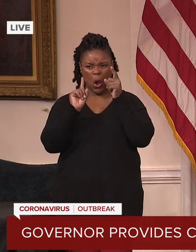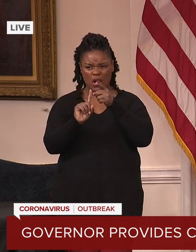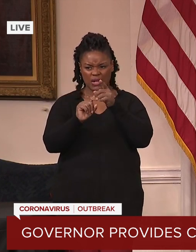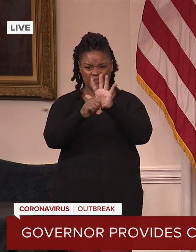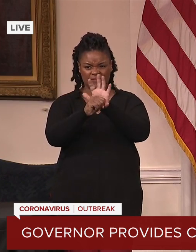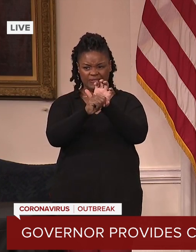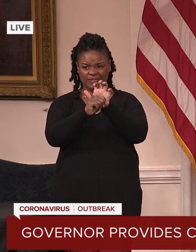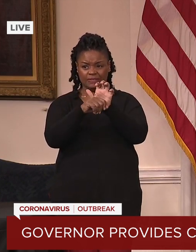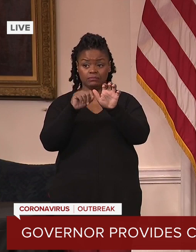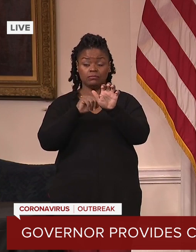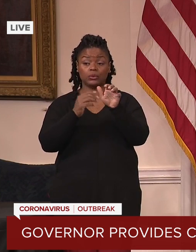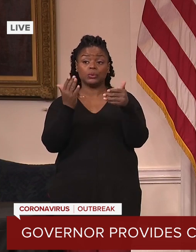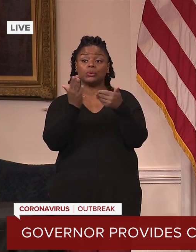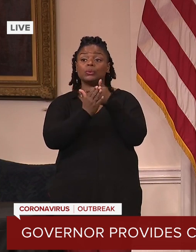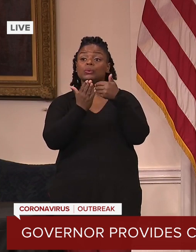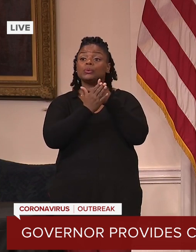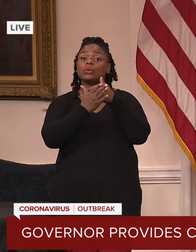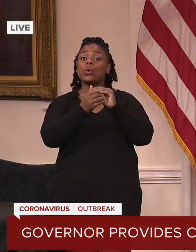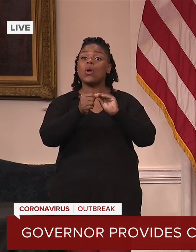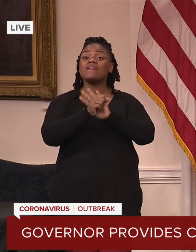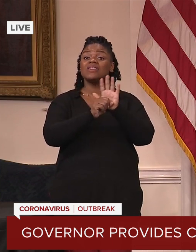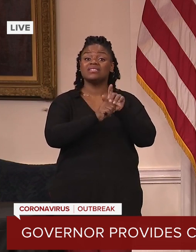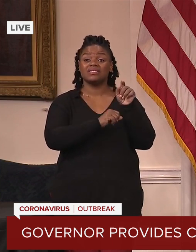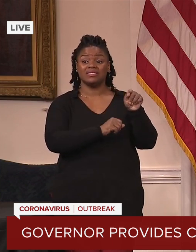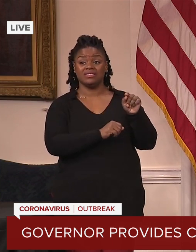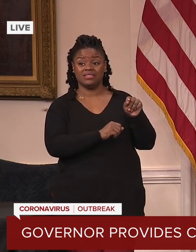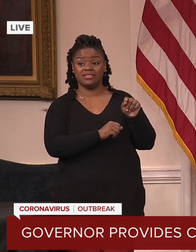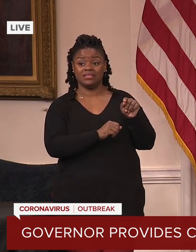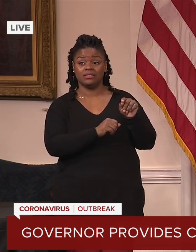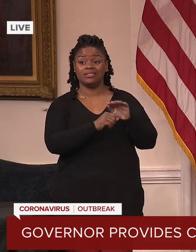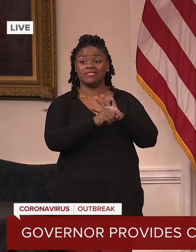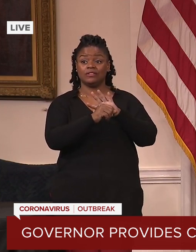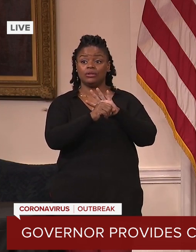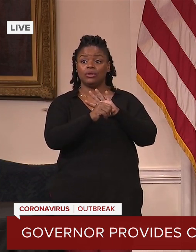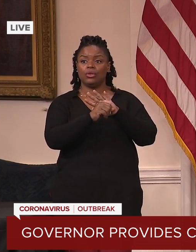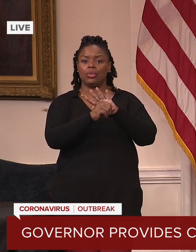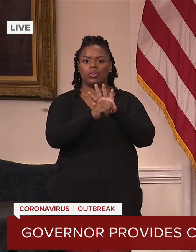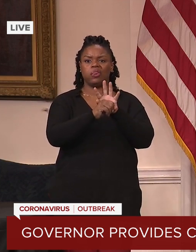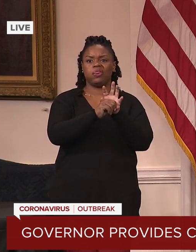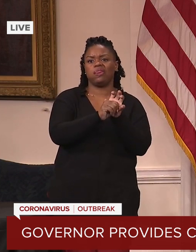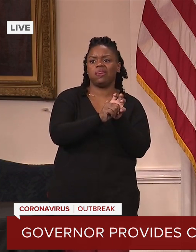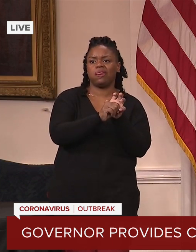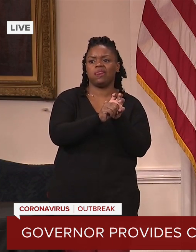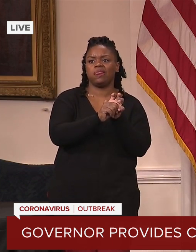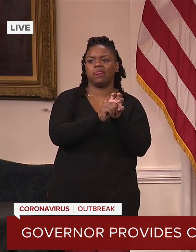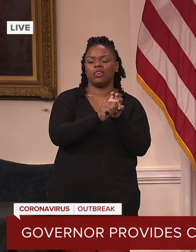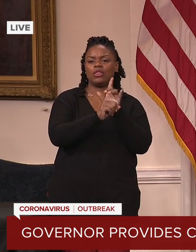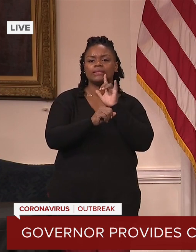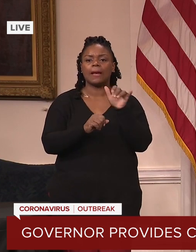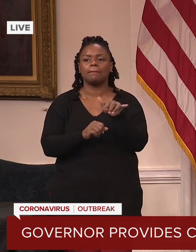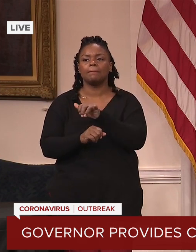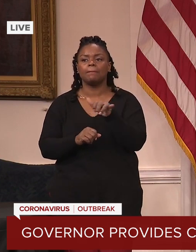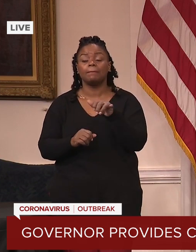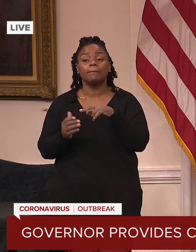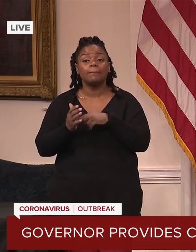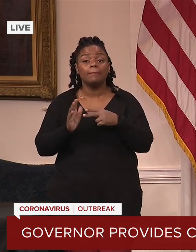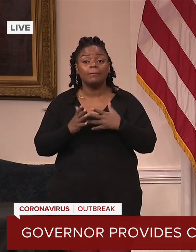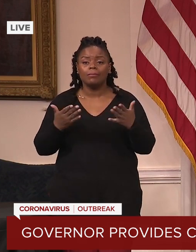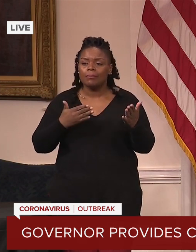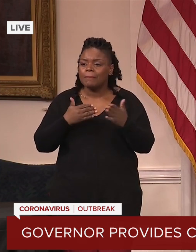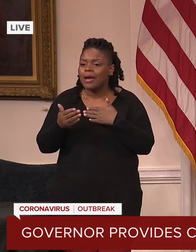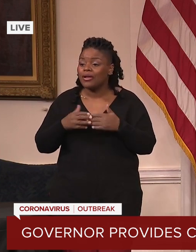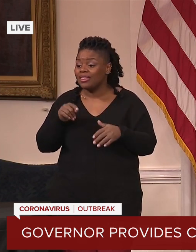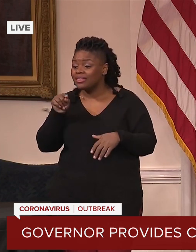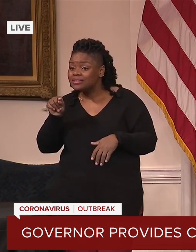vaccine is protective against. And so we believe that the vaccine will be protective against both this strain and others.